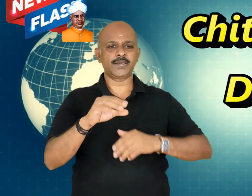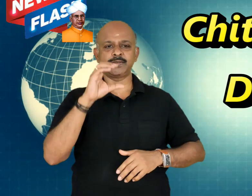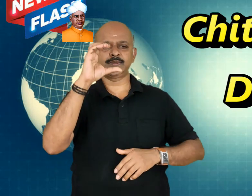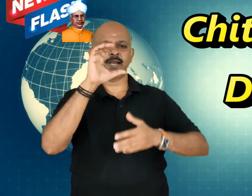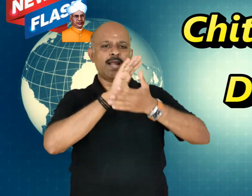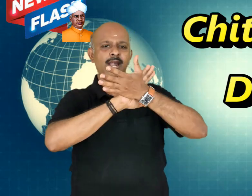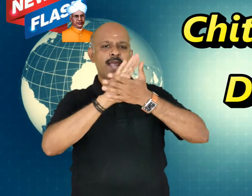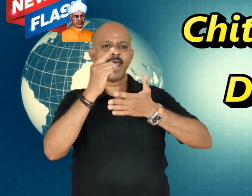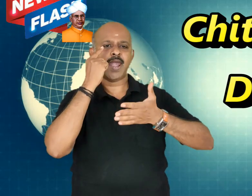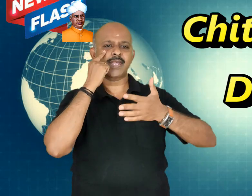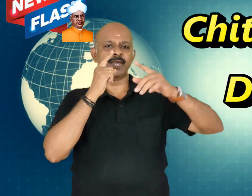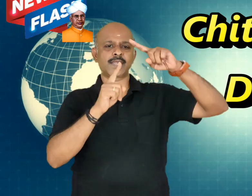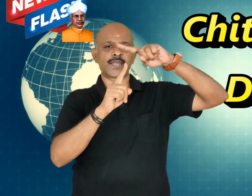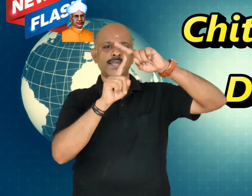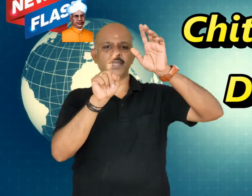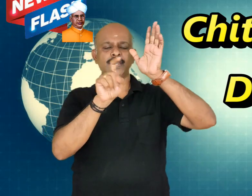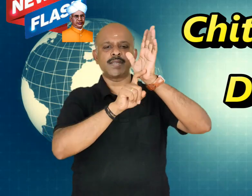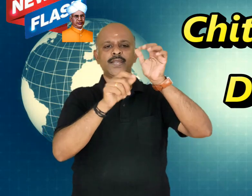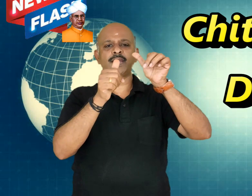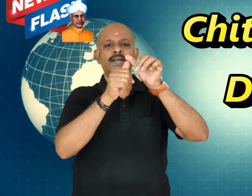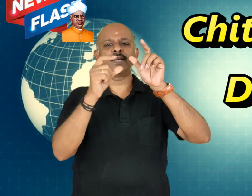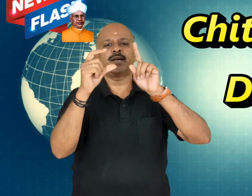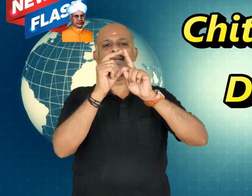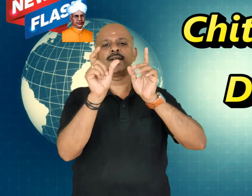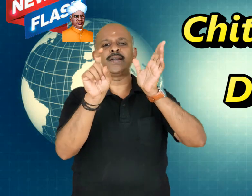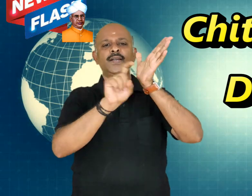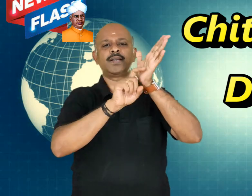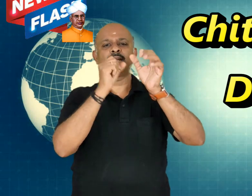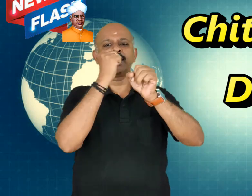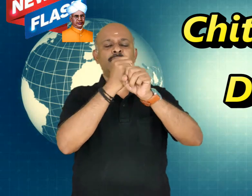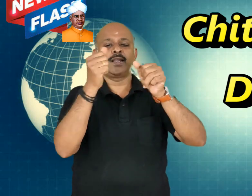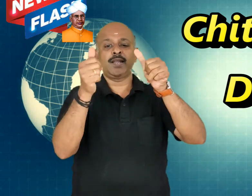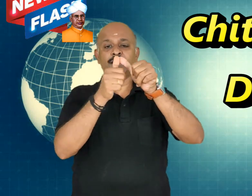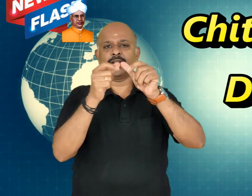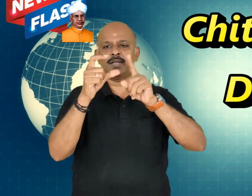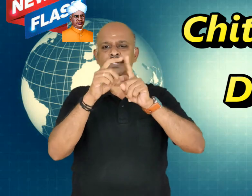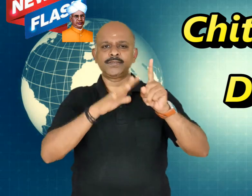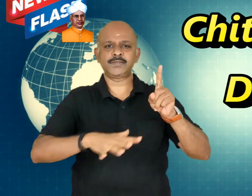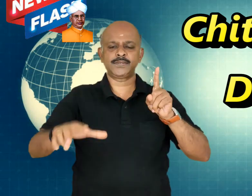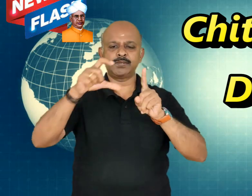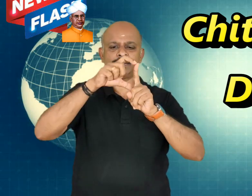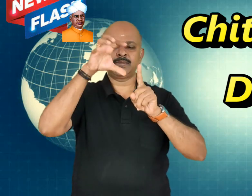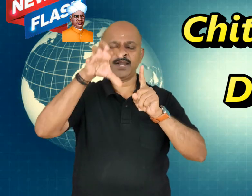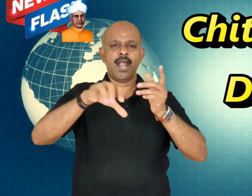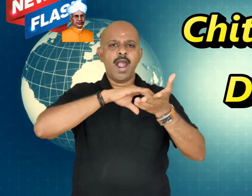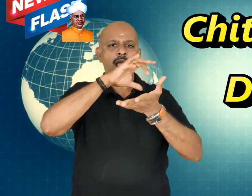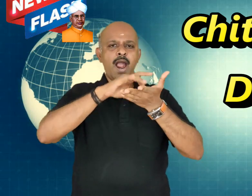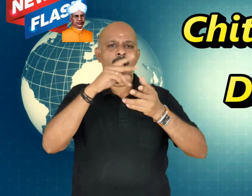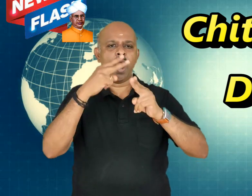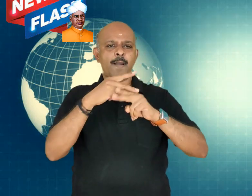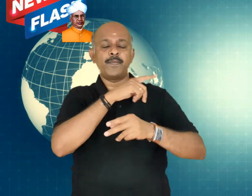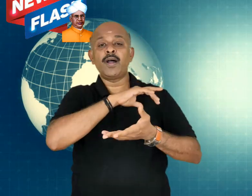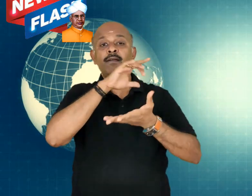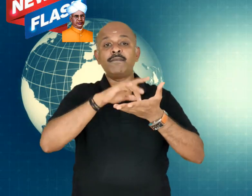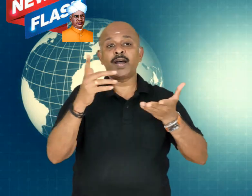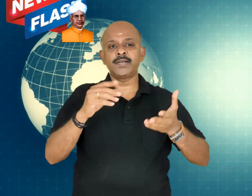This time, this is at Chetradurga district at